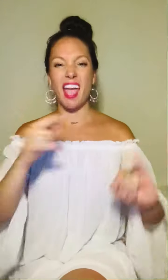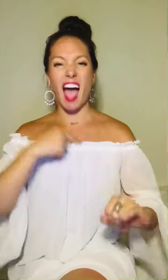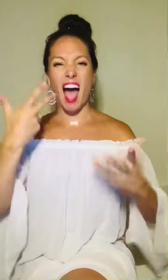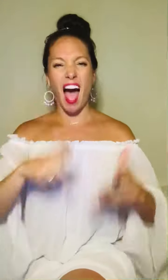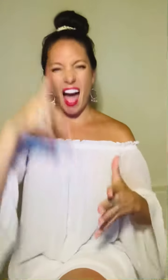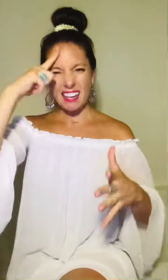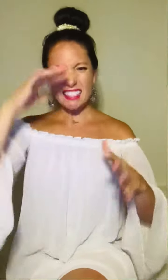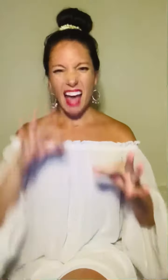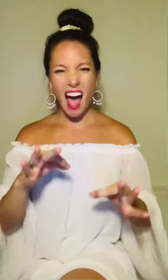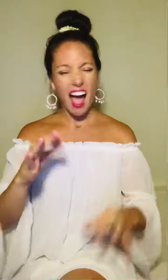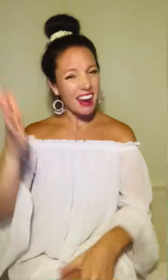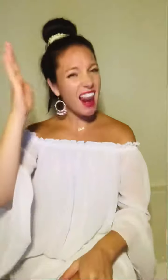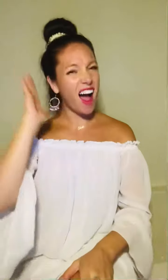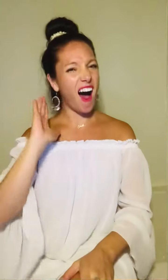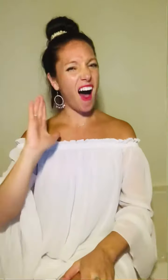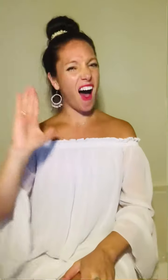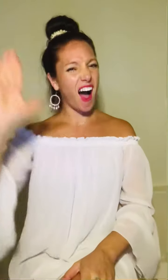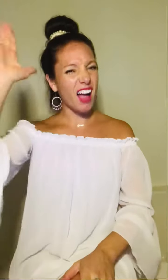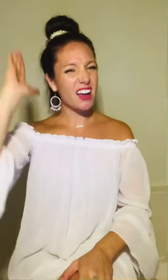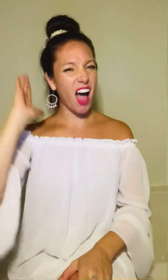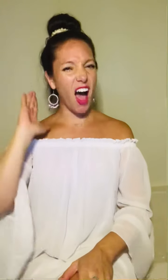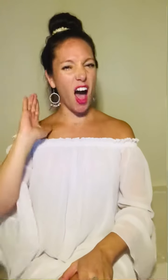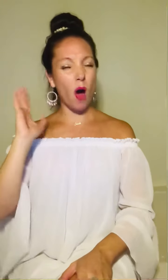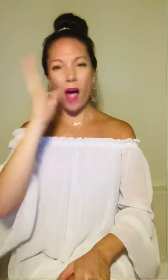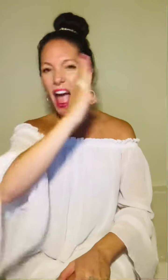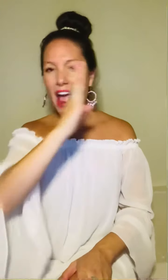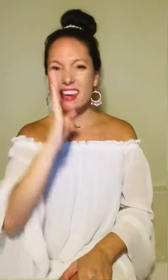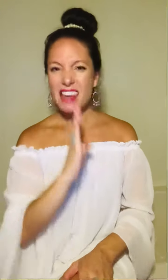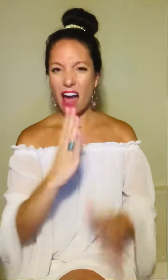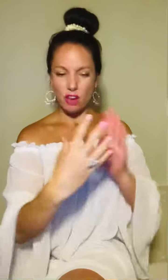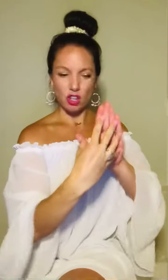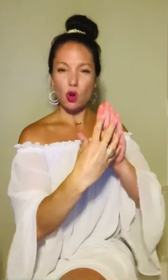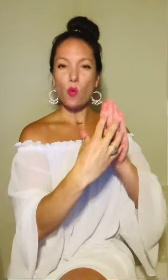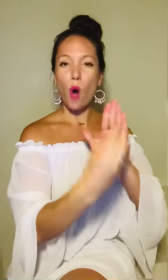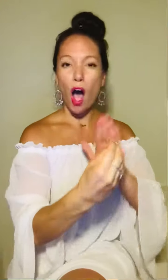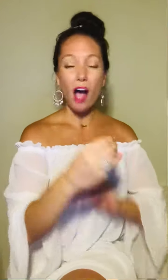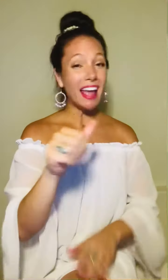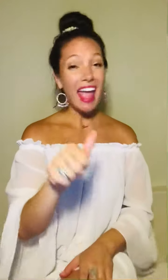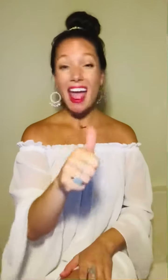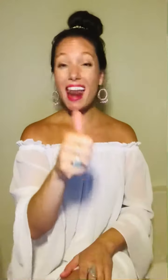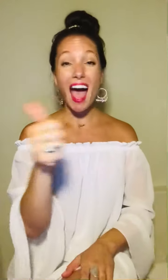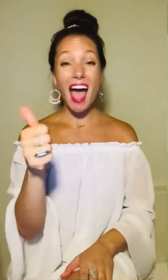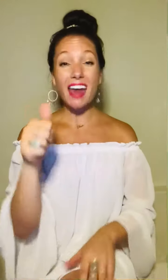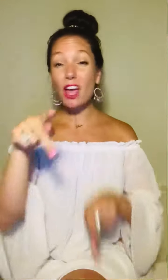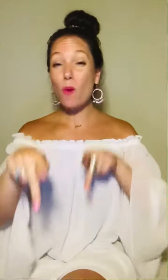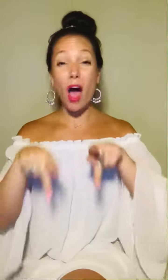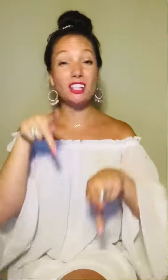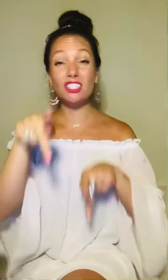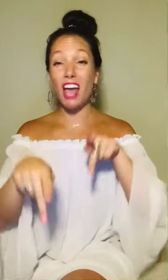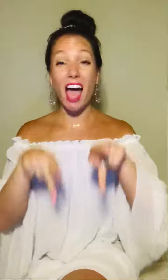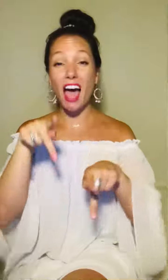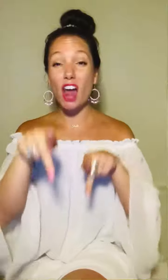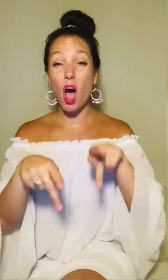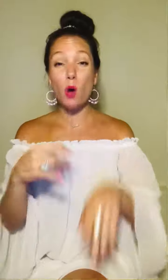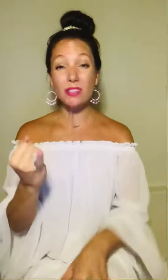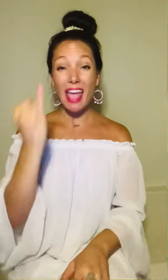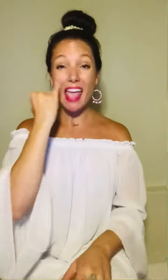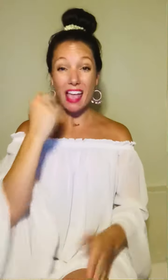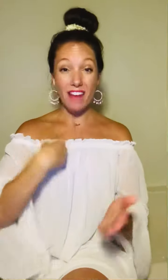I decided long ago Never to walk in anyone's shadows If